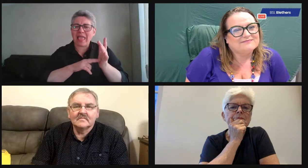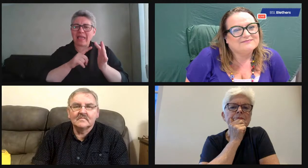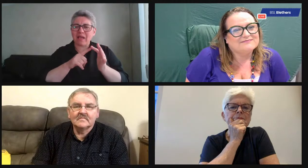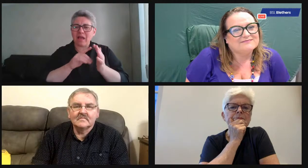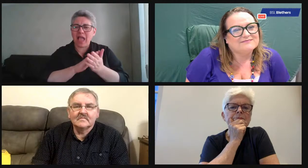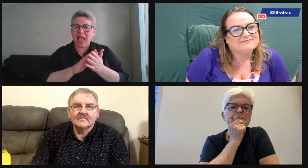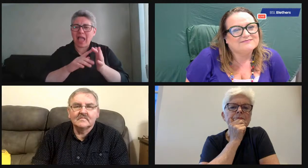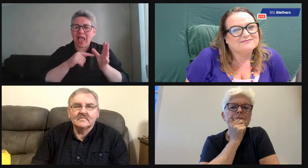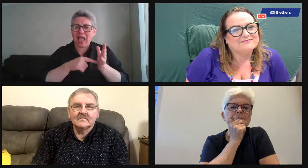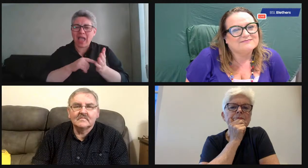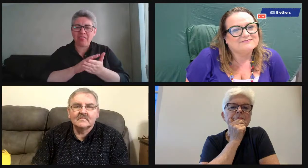audience.